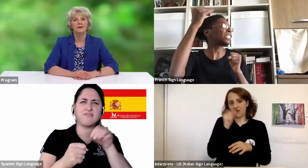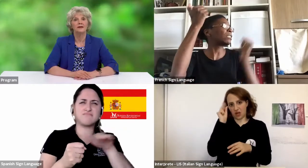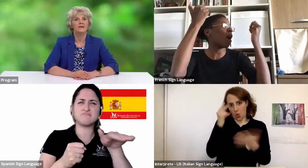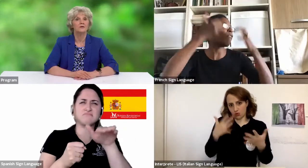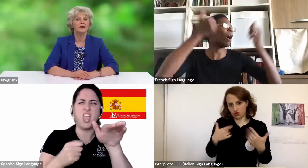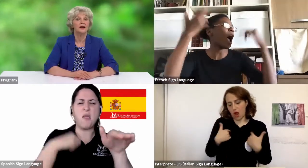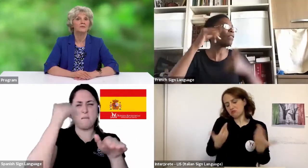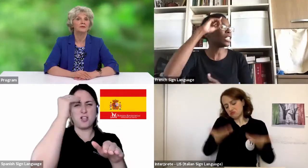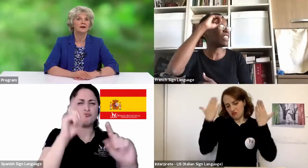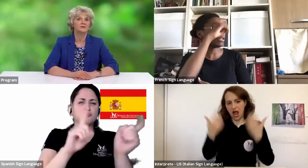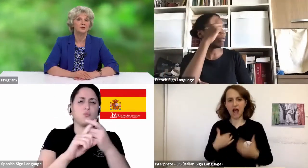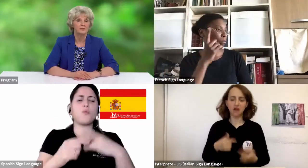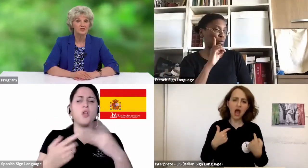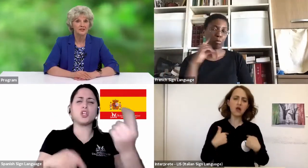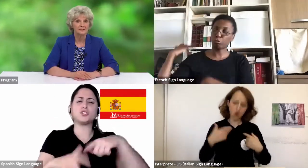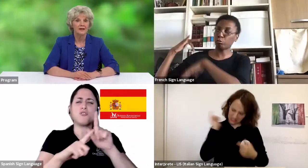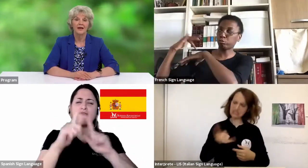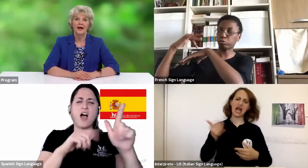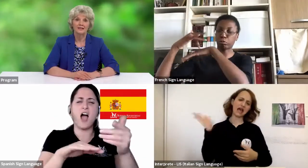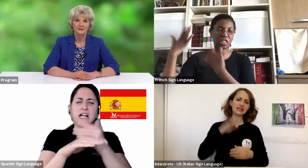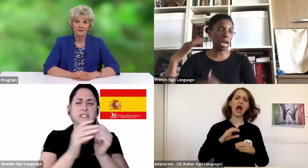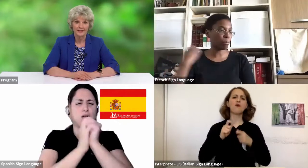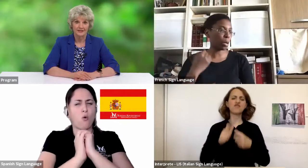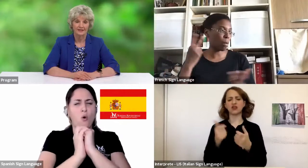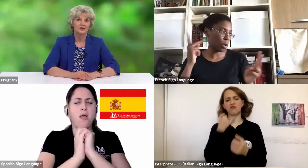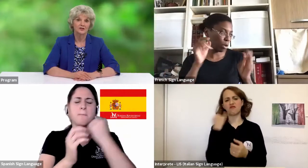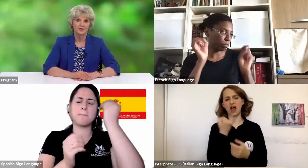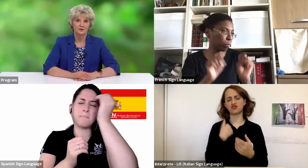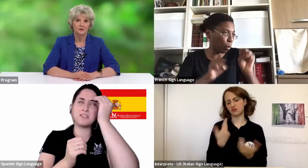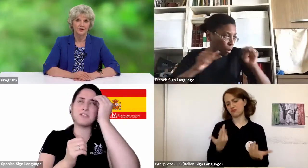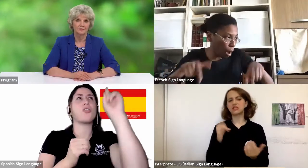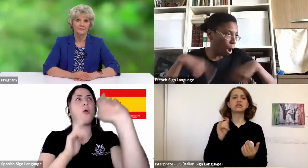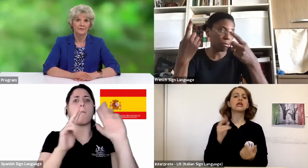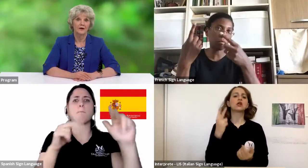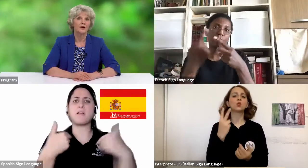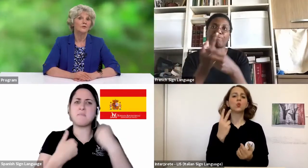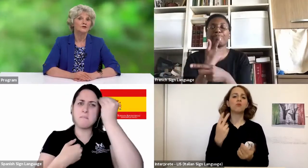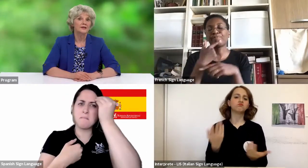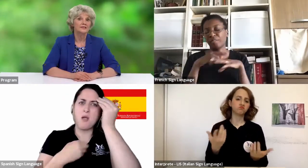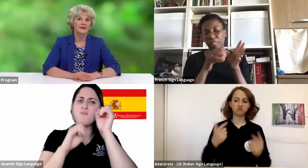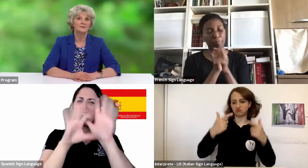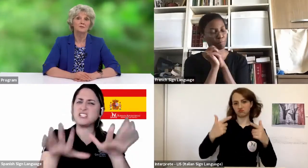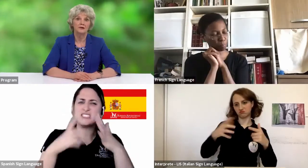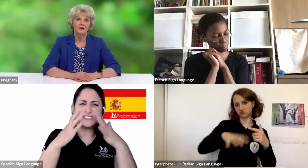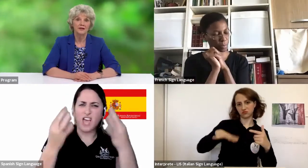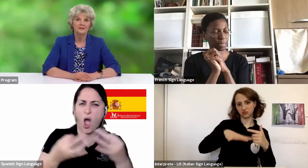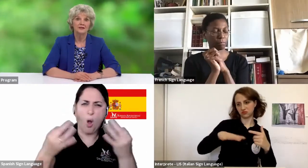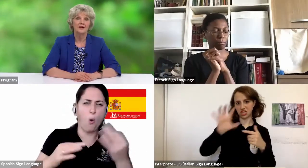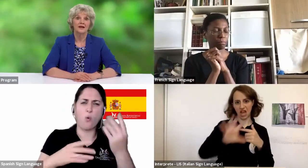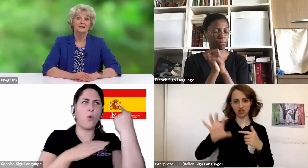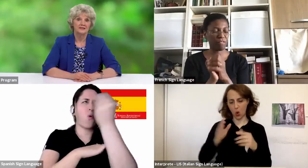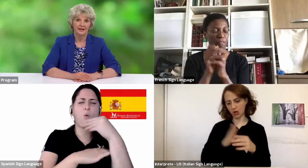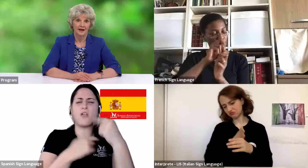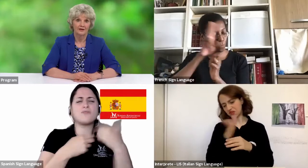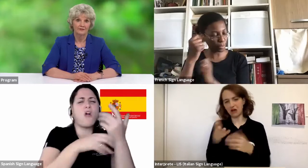and we believed that we had both God's permission and his blessing to do the trip. We trusted him to be with us